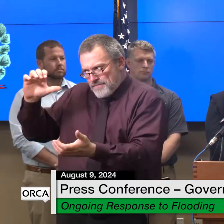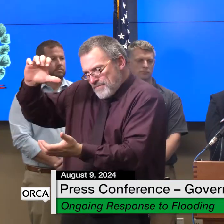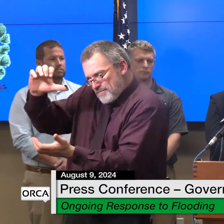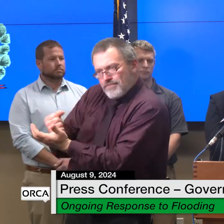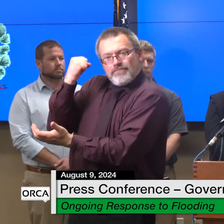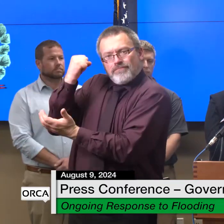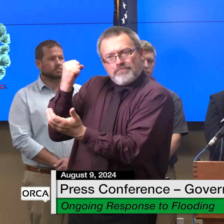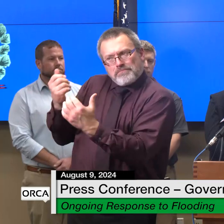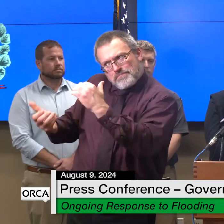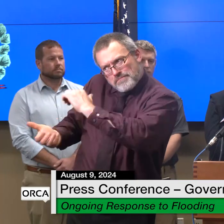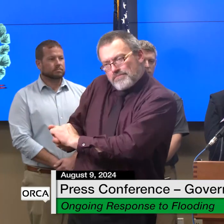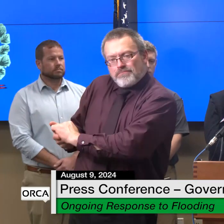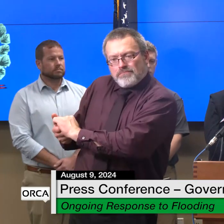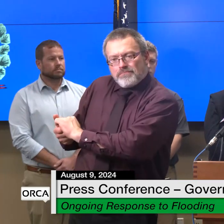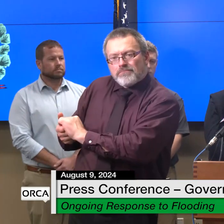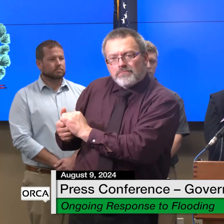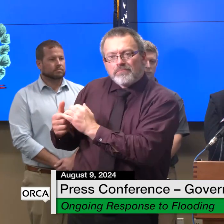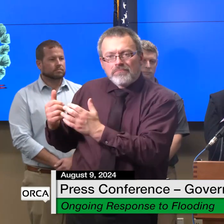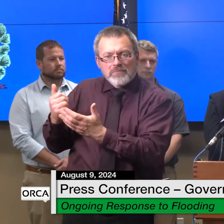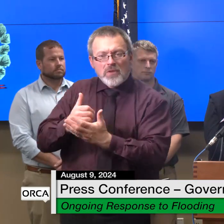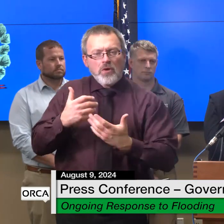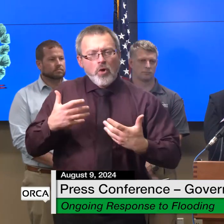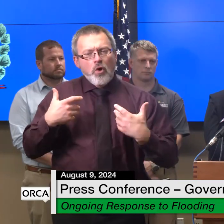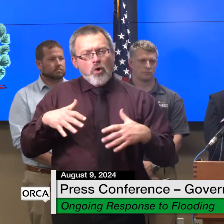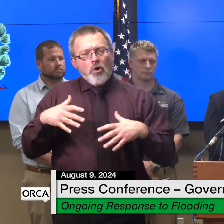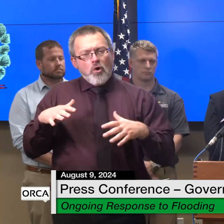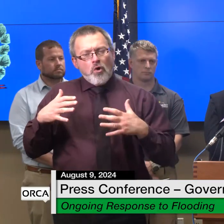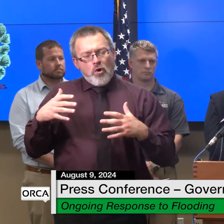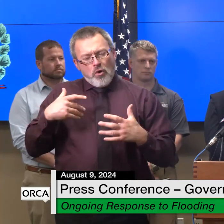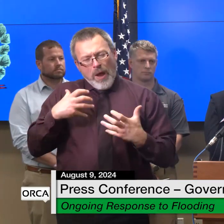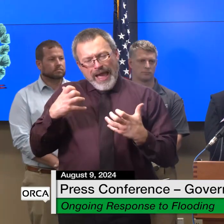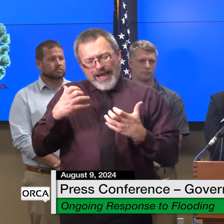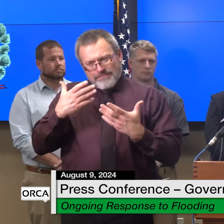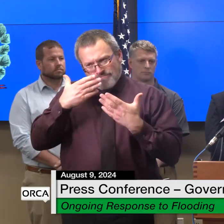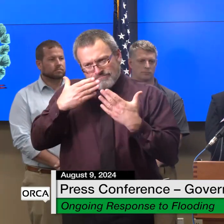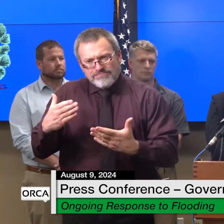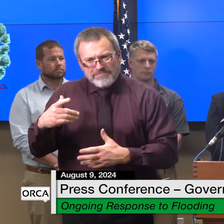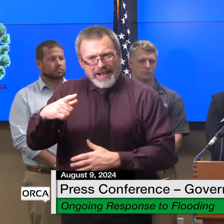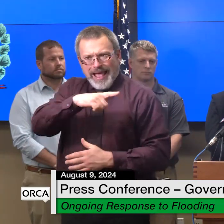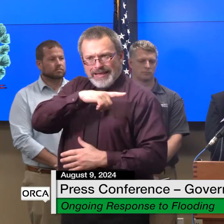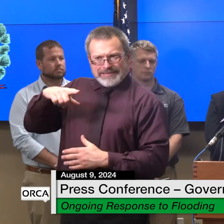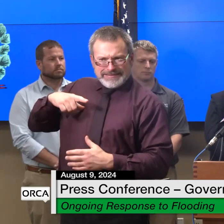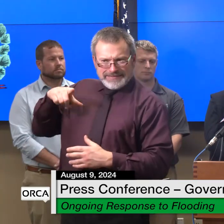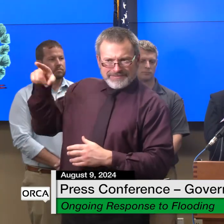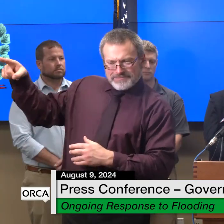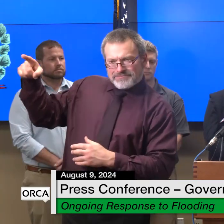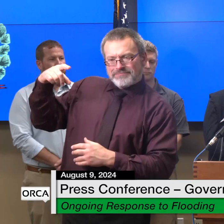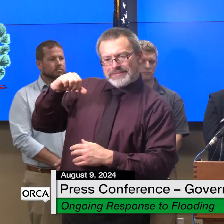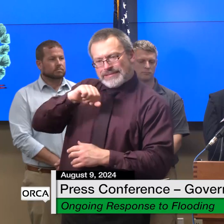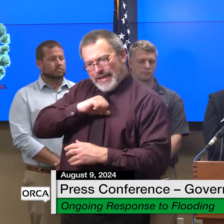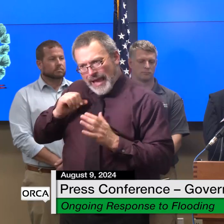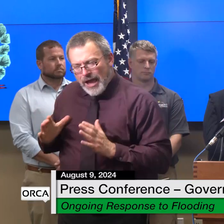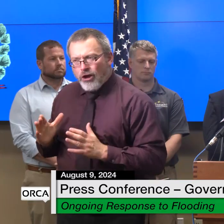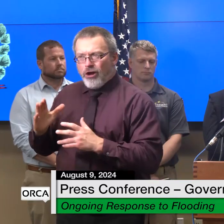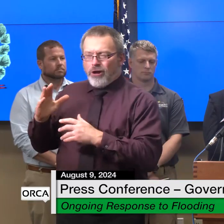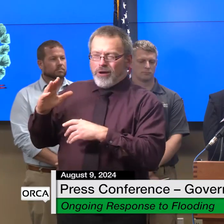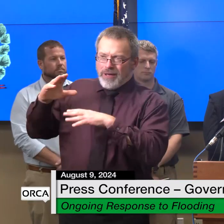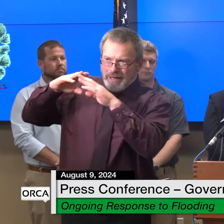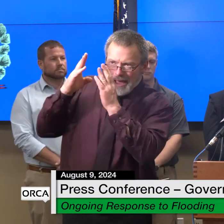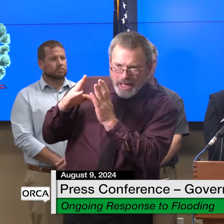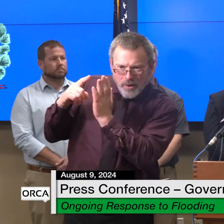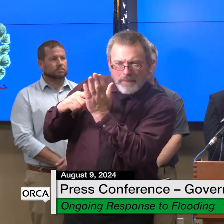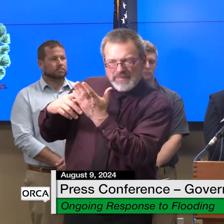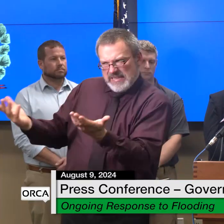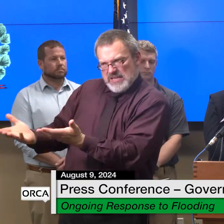lawmakers who sit on the emergency board senators jane kitchell and ann cummings as well as representatives landfair and kornheiser